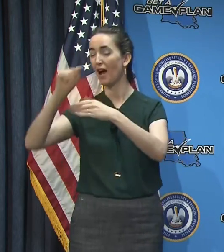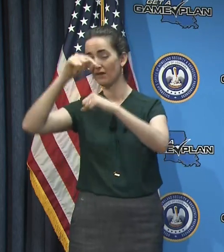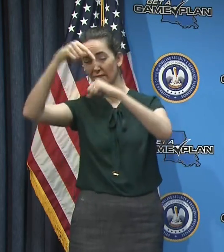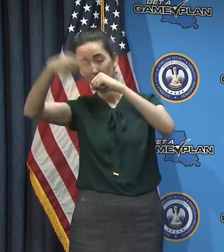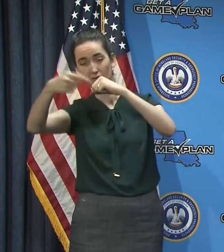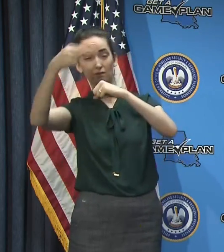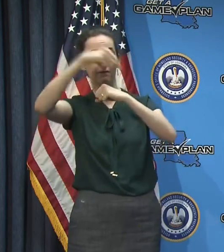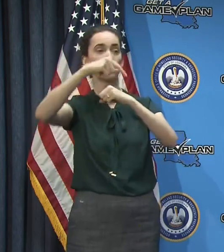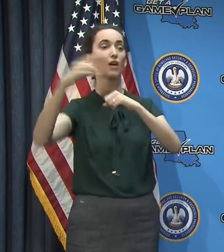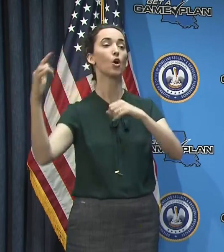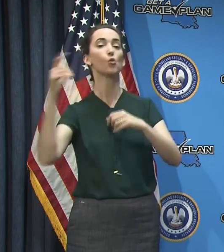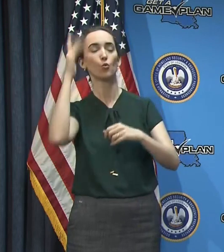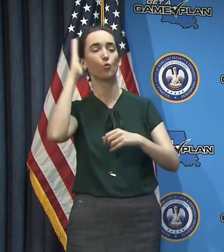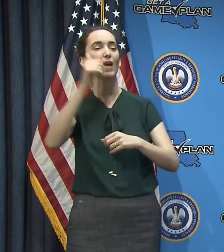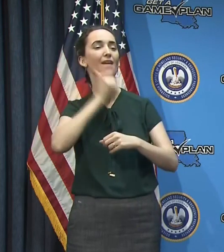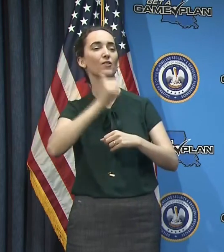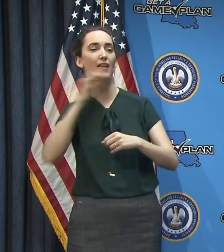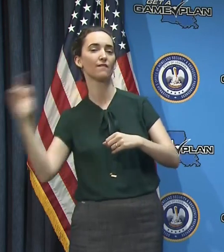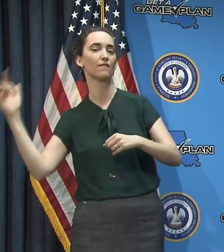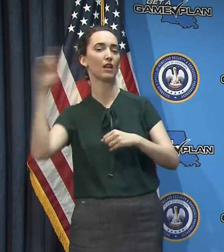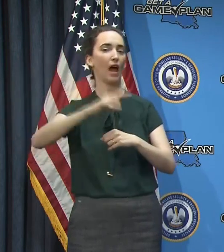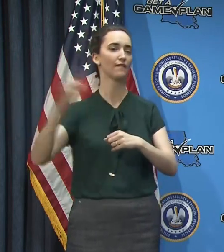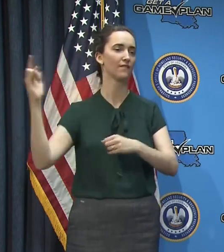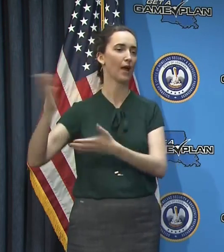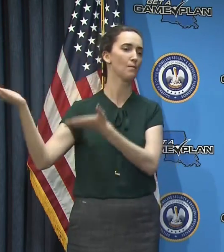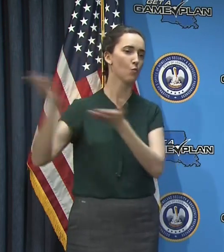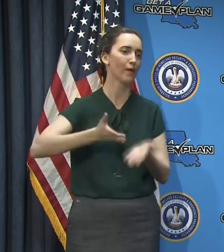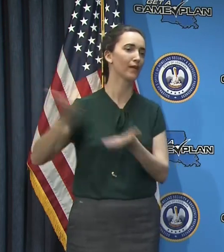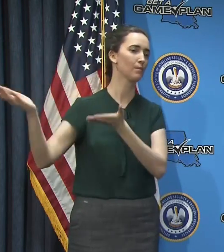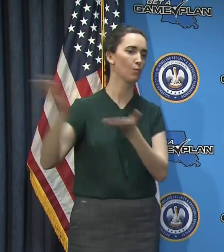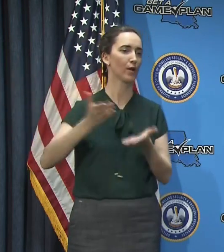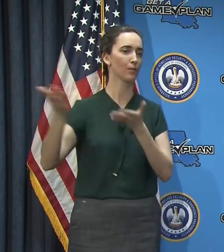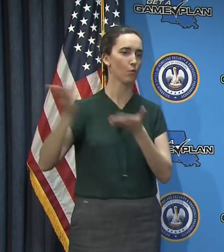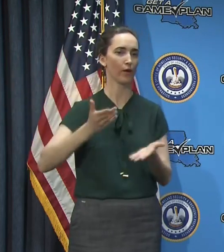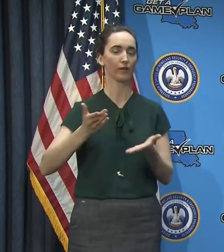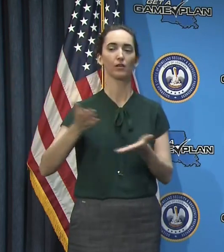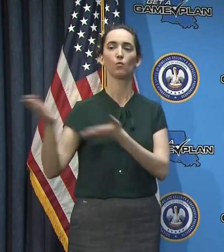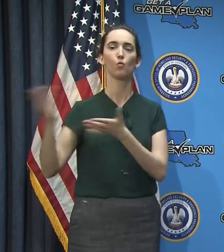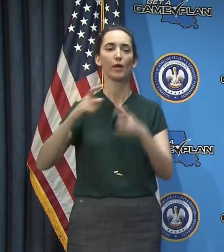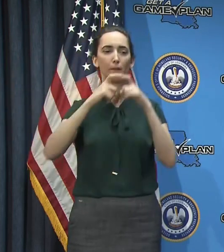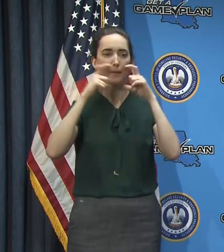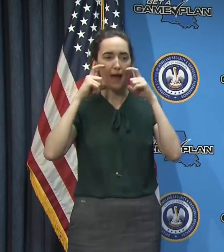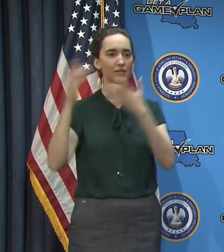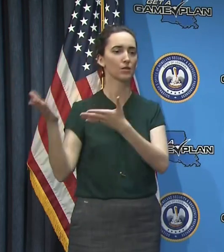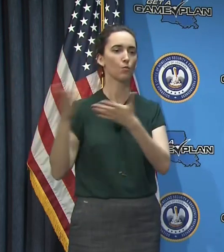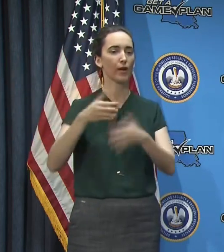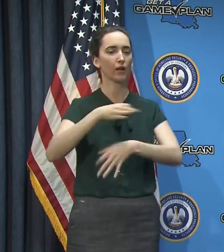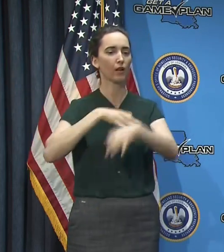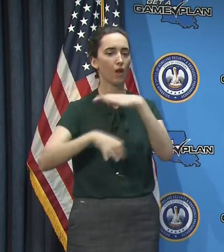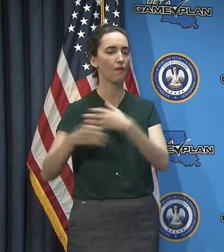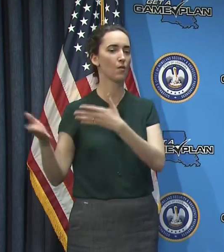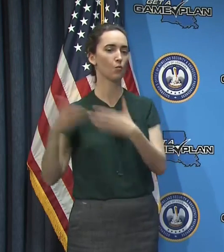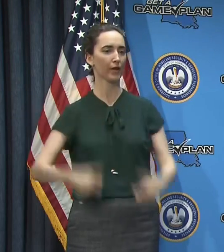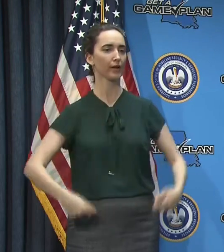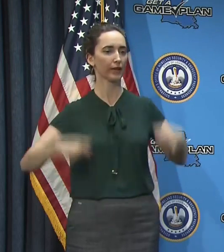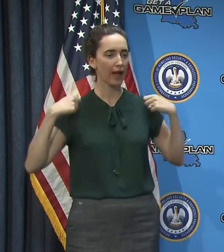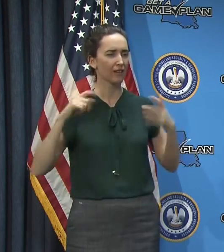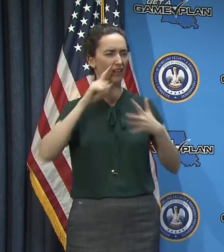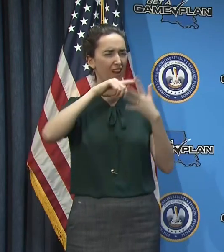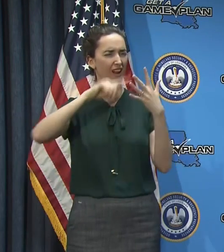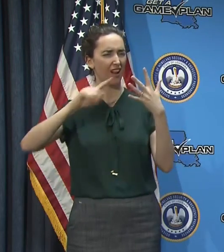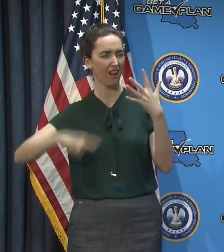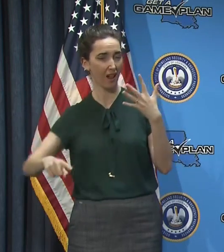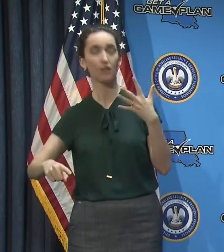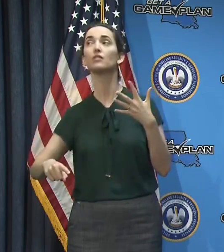literally on a daily basis, uh, and then making that PPE available to the distributors so that, so that we and our medical